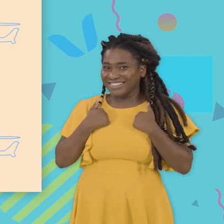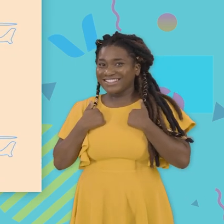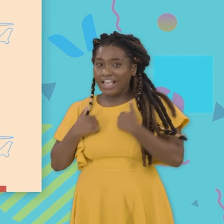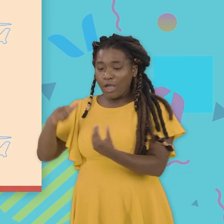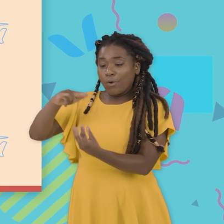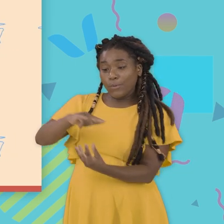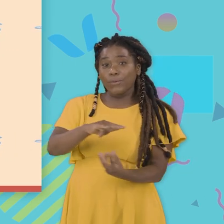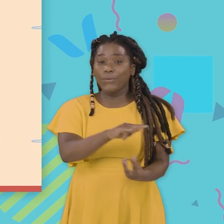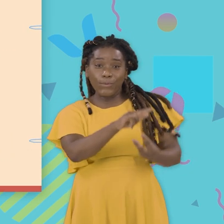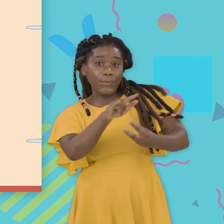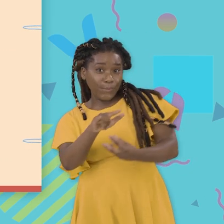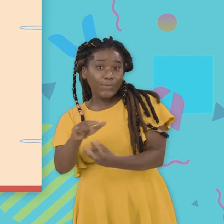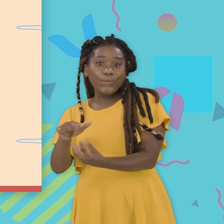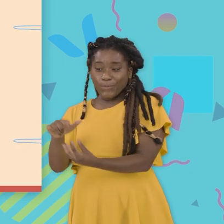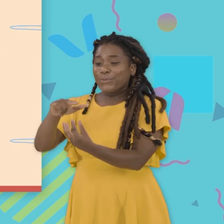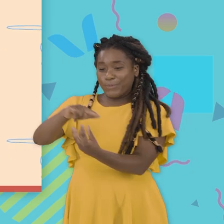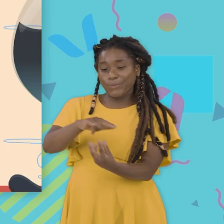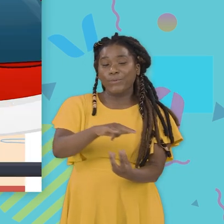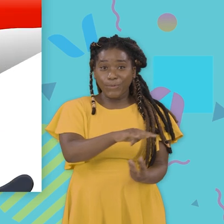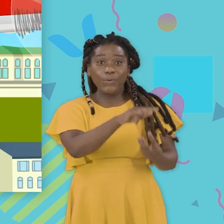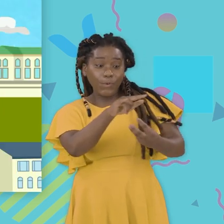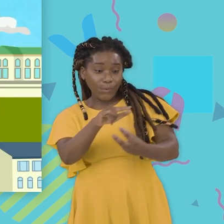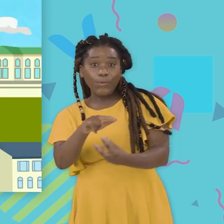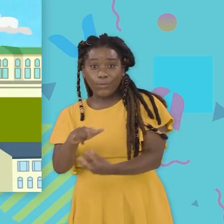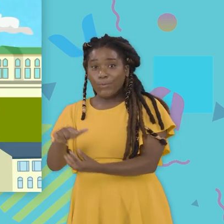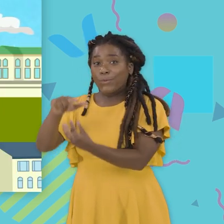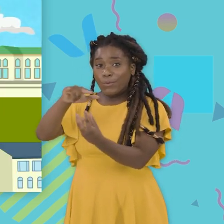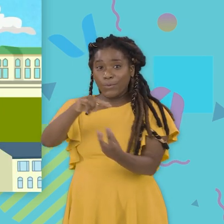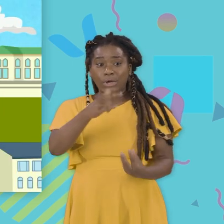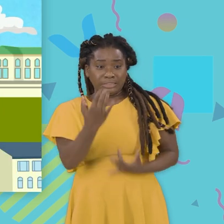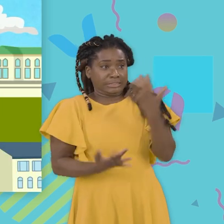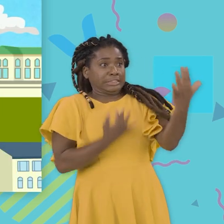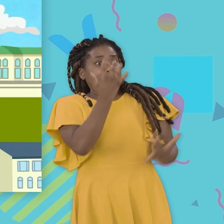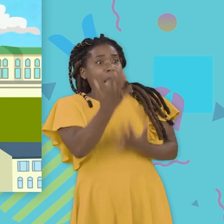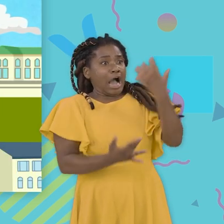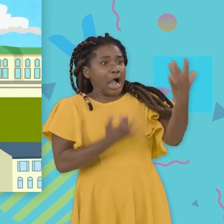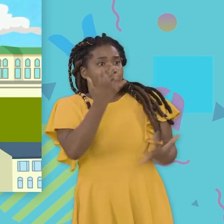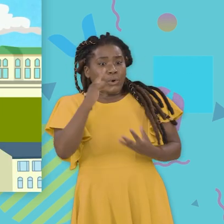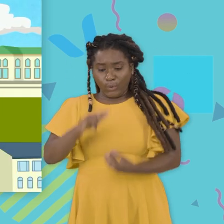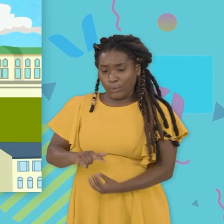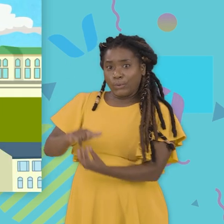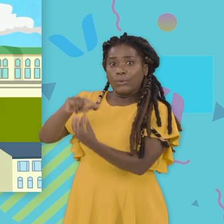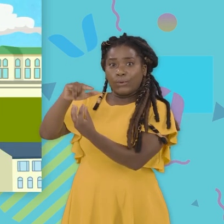firefighting helicopter Fighting fires from above the ground A